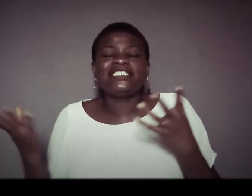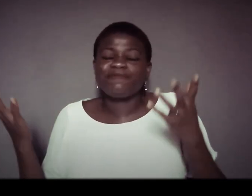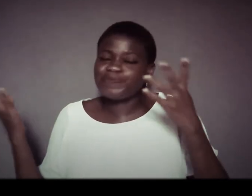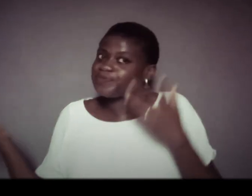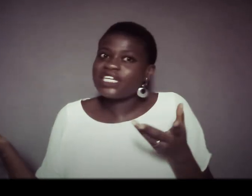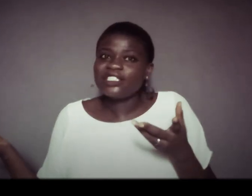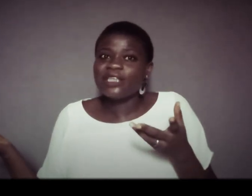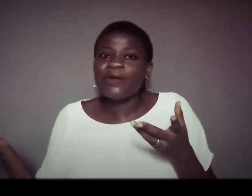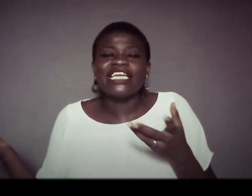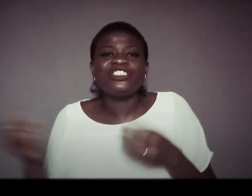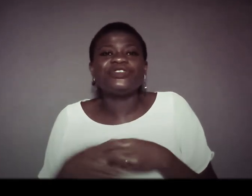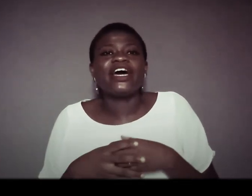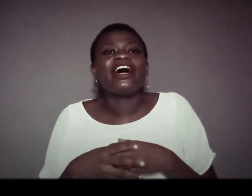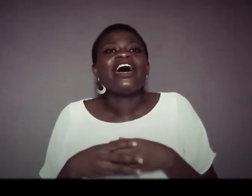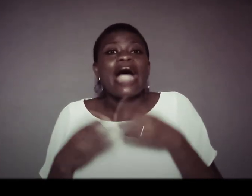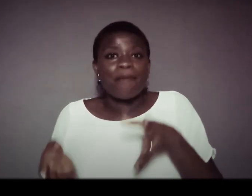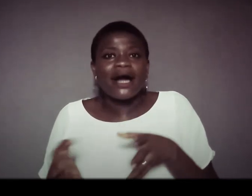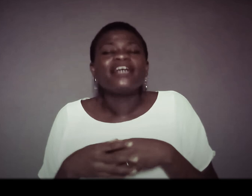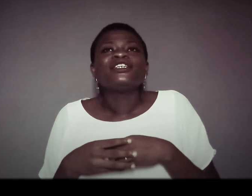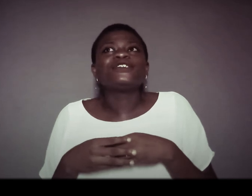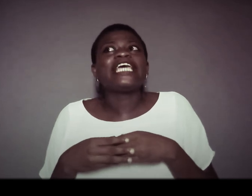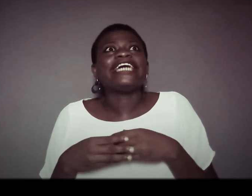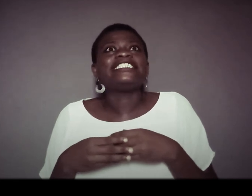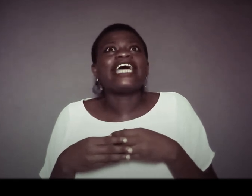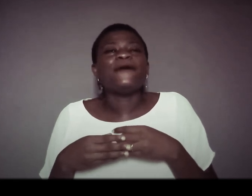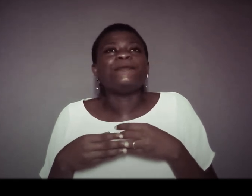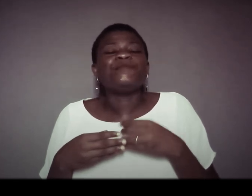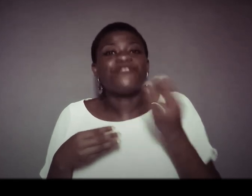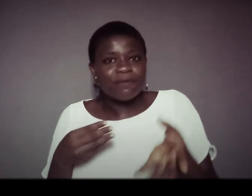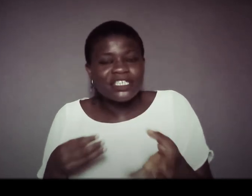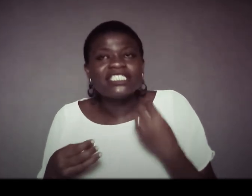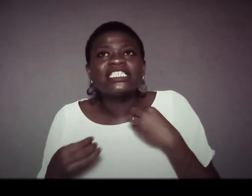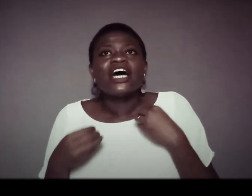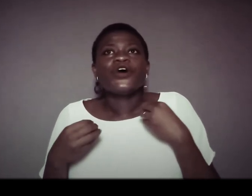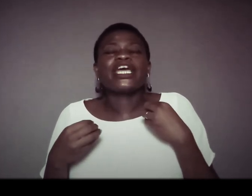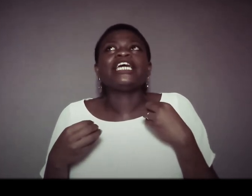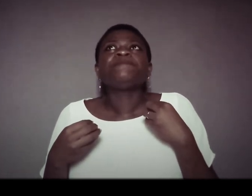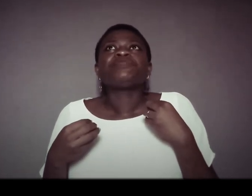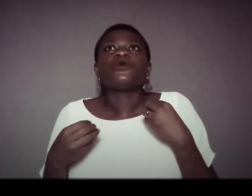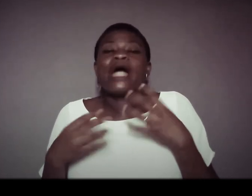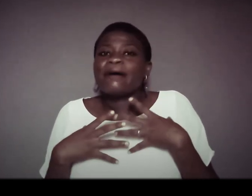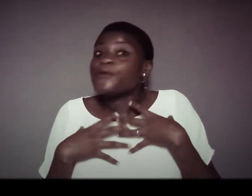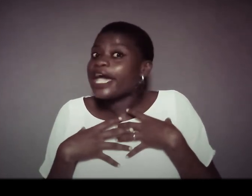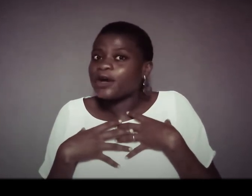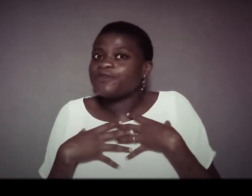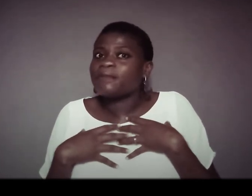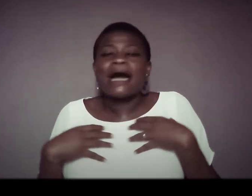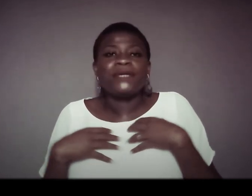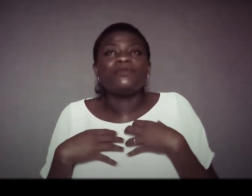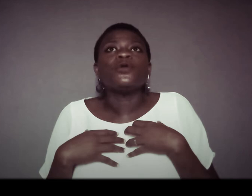somewhere in nigeria about to get fabrics okay where where i come from i'm igbo